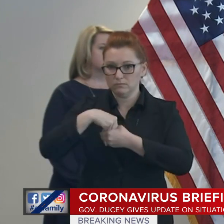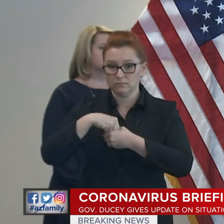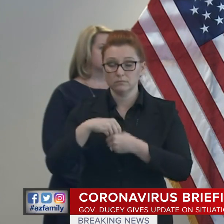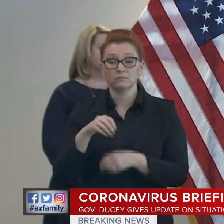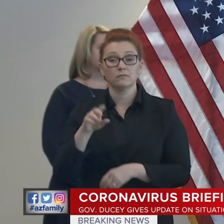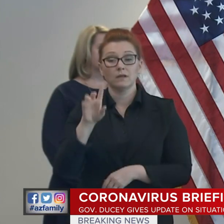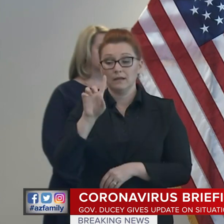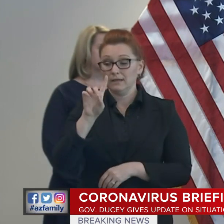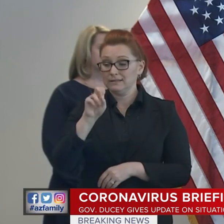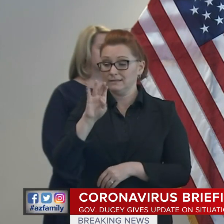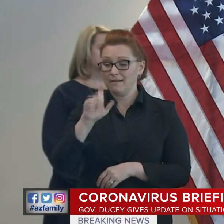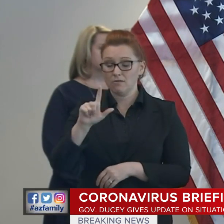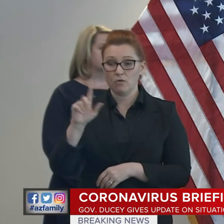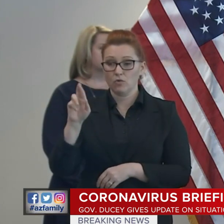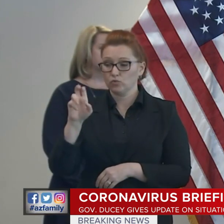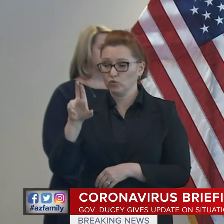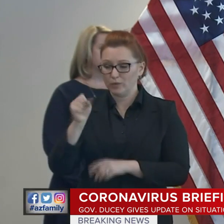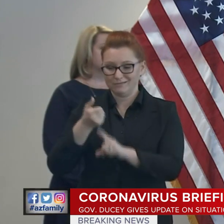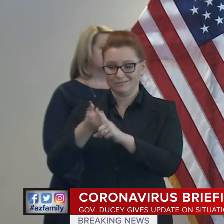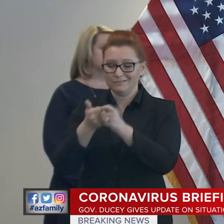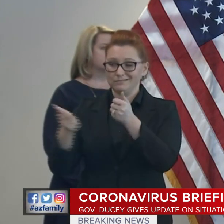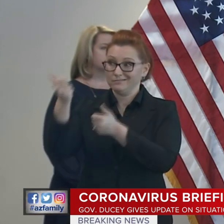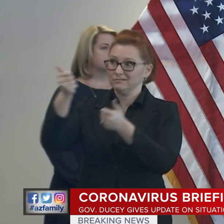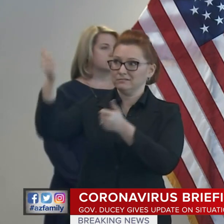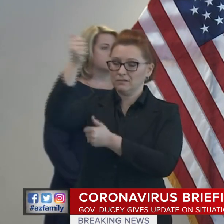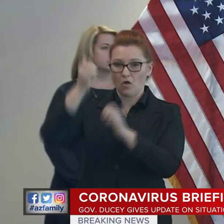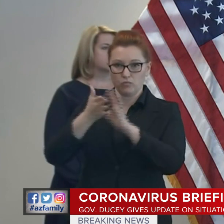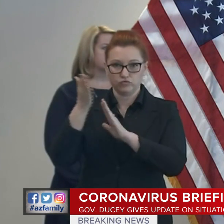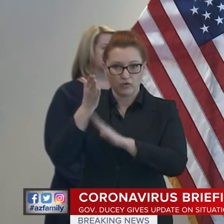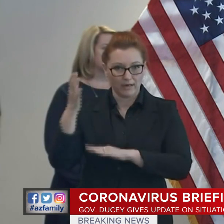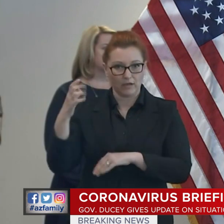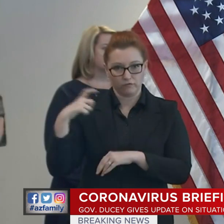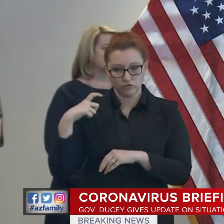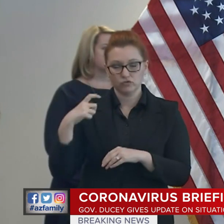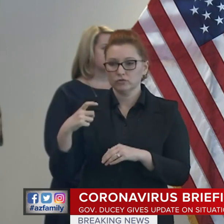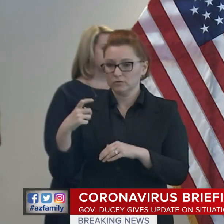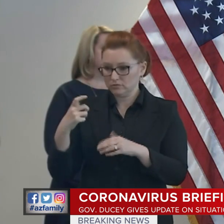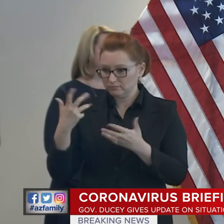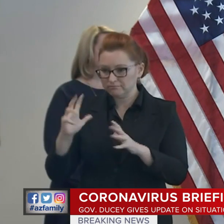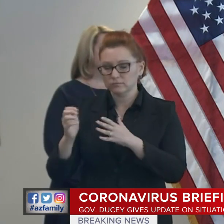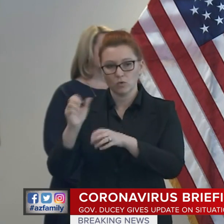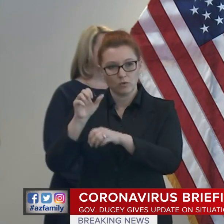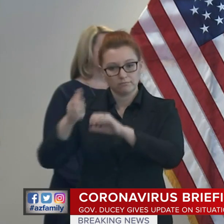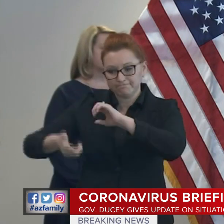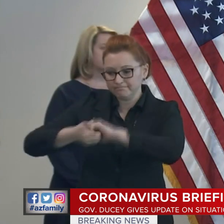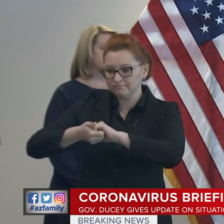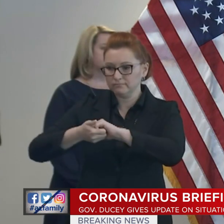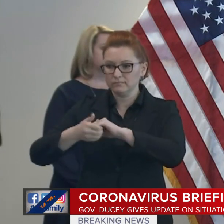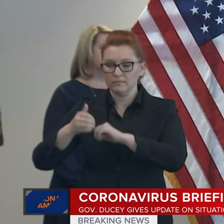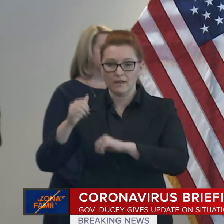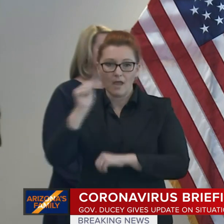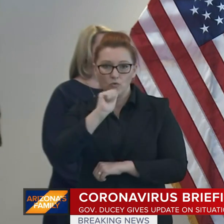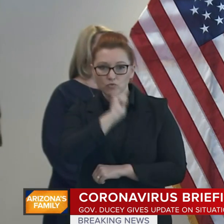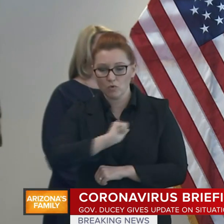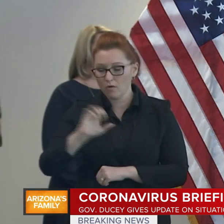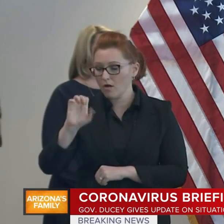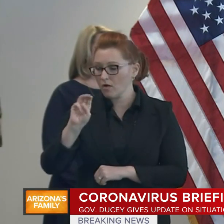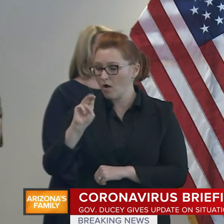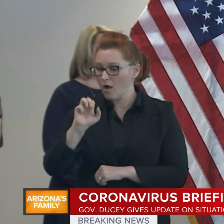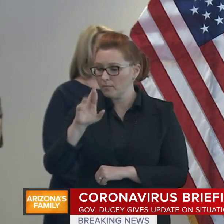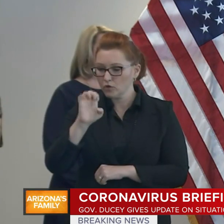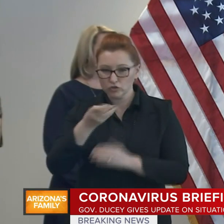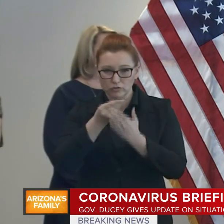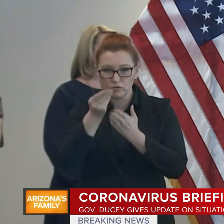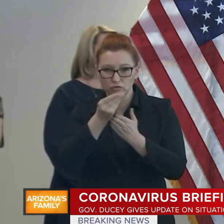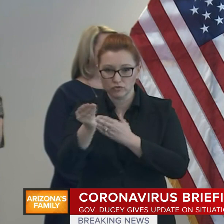agencies through my office, working with leaders like Sandra Watson of the Arizona Commerce Authority, who's